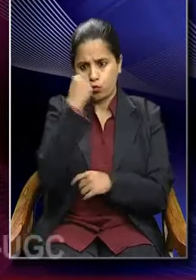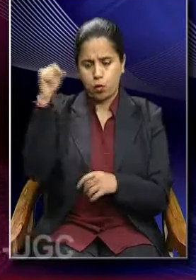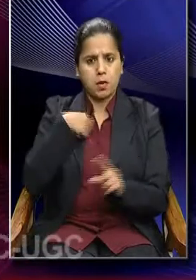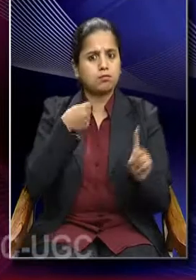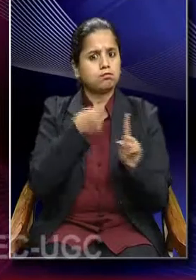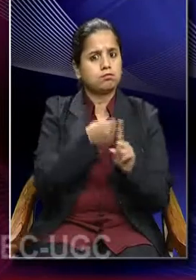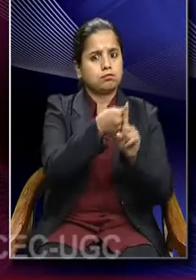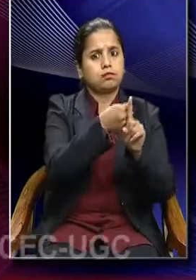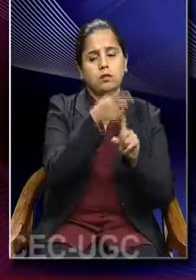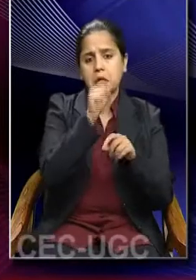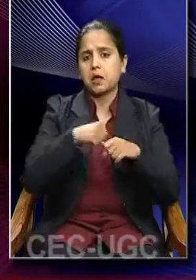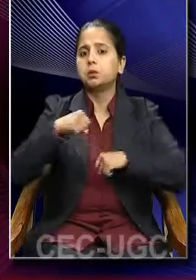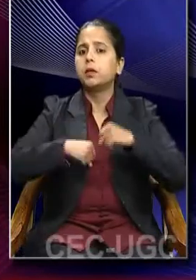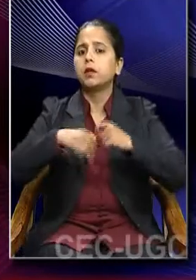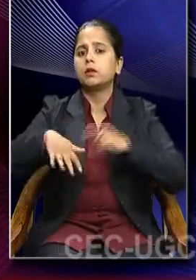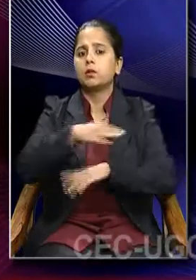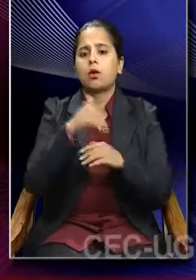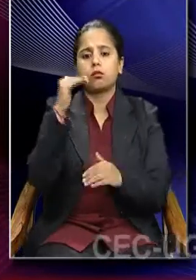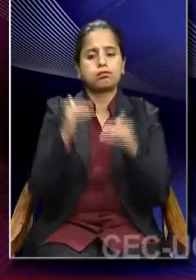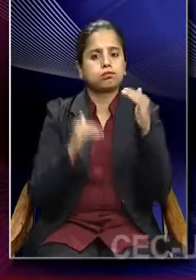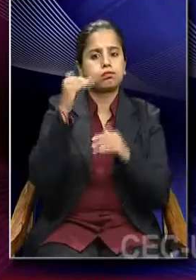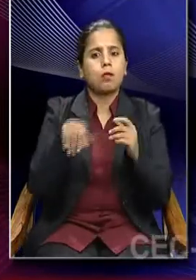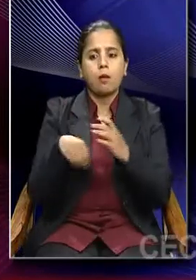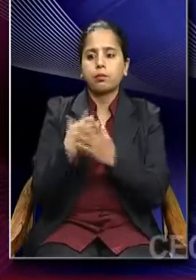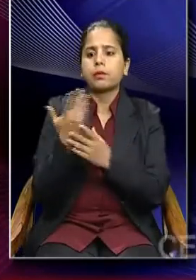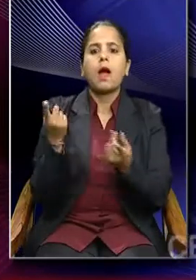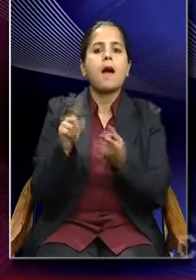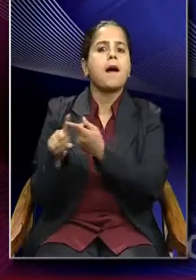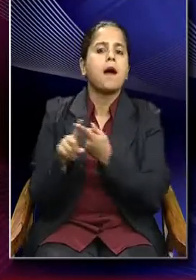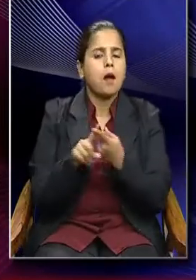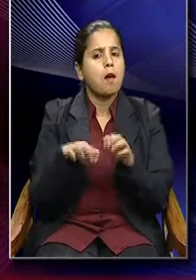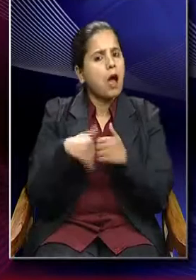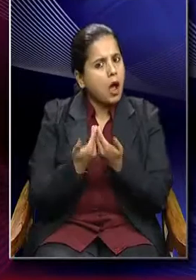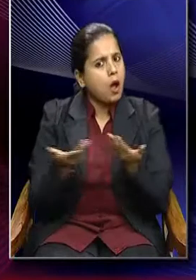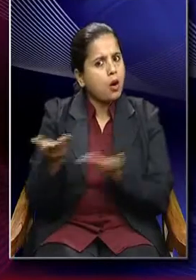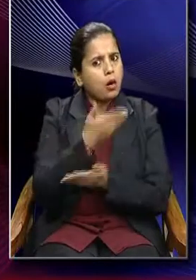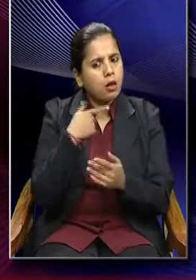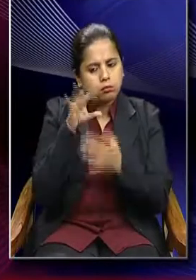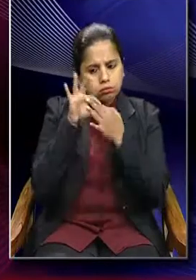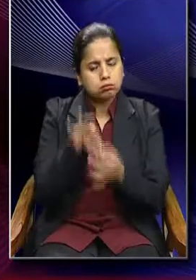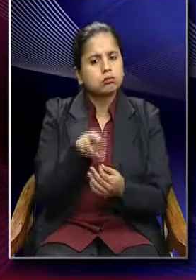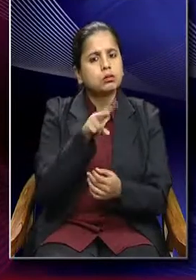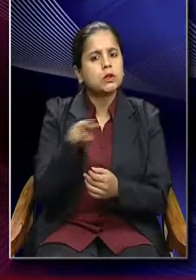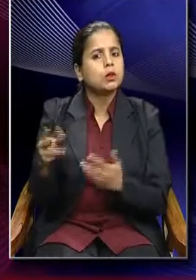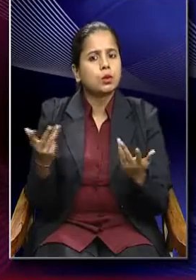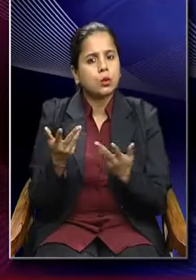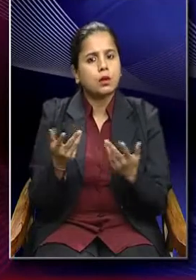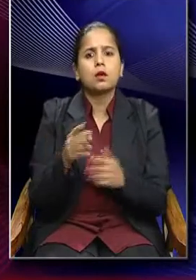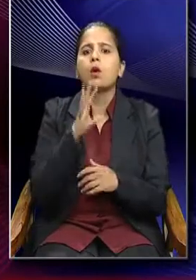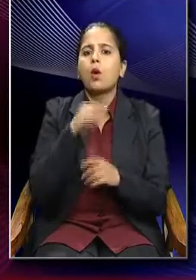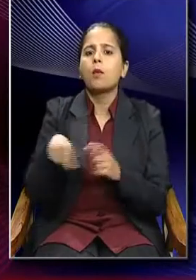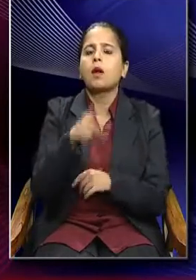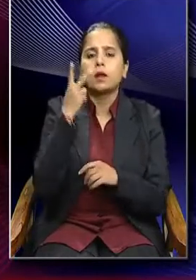be a space where inequality emerges. So, how we attach meaning would differ